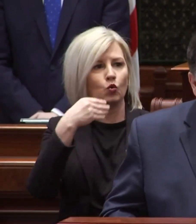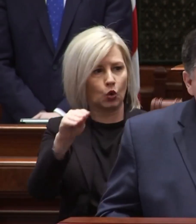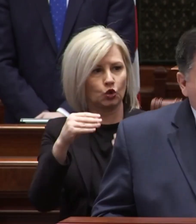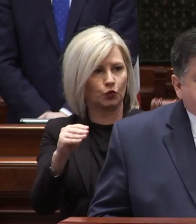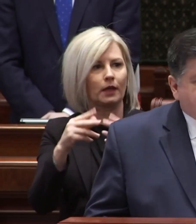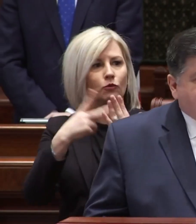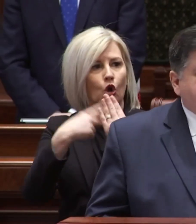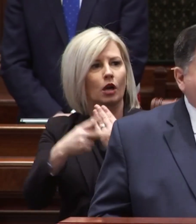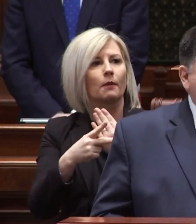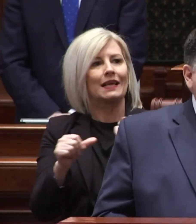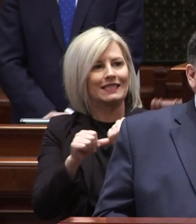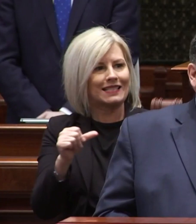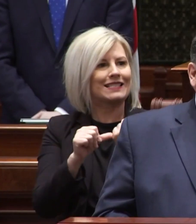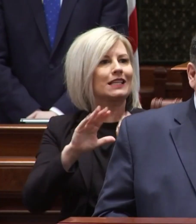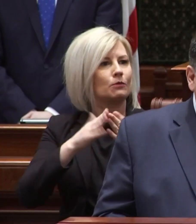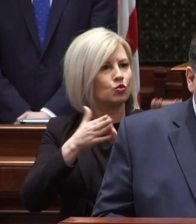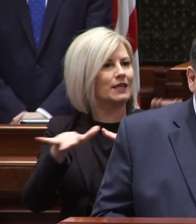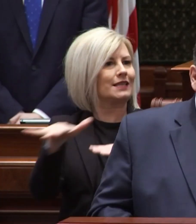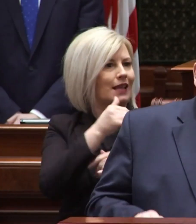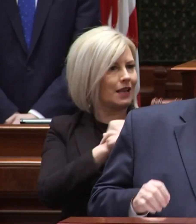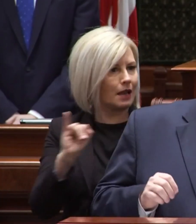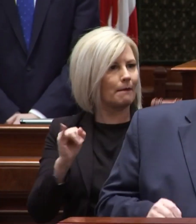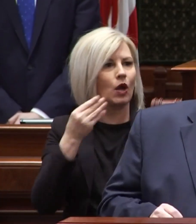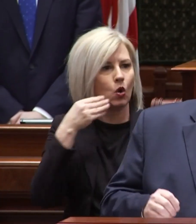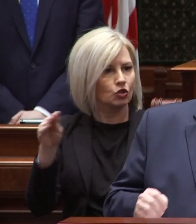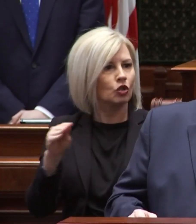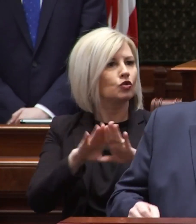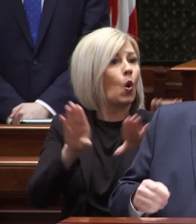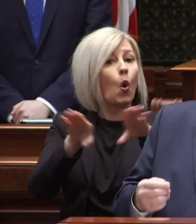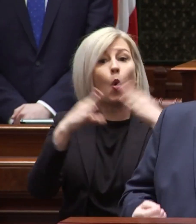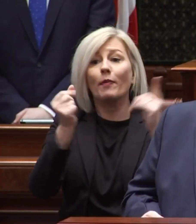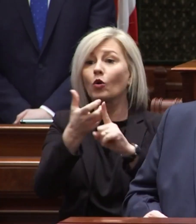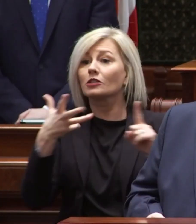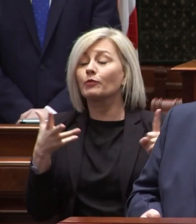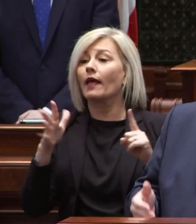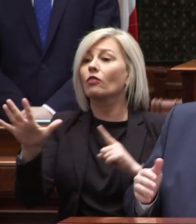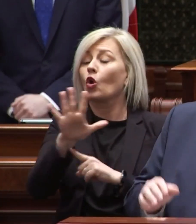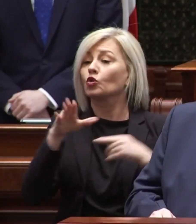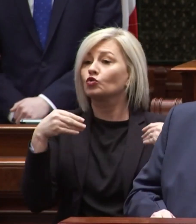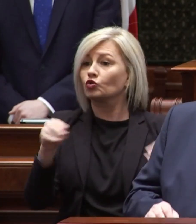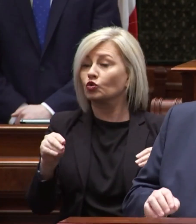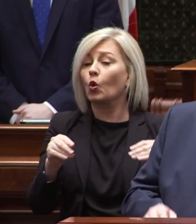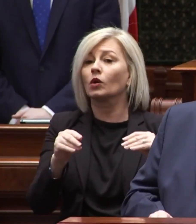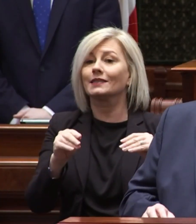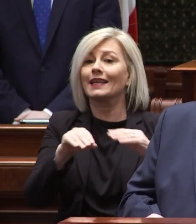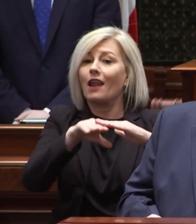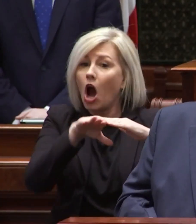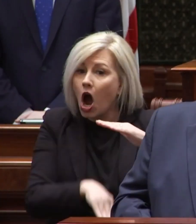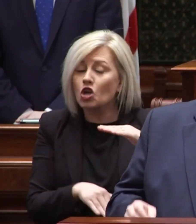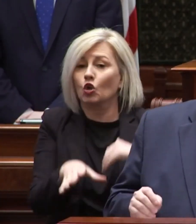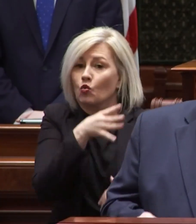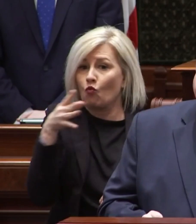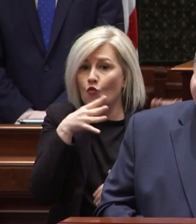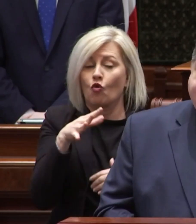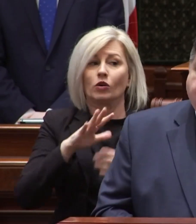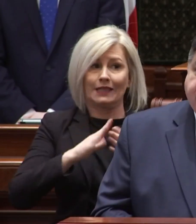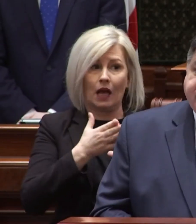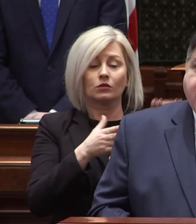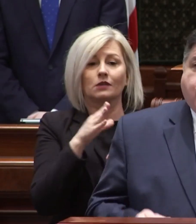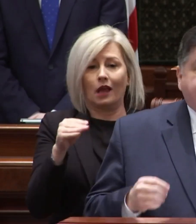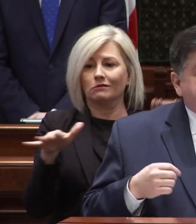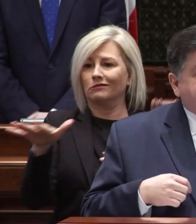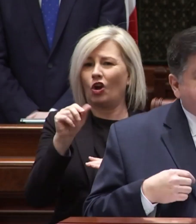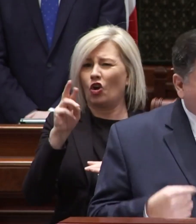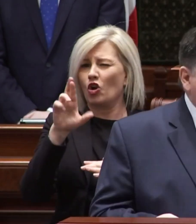assisting municipalities and independent grocers to open or expand grocery stores in underserved rural towns and urban